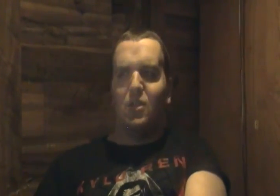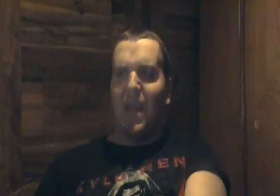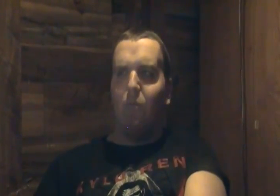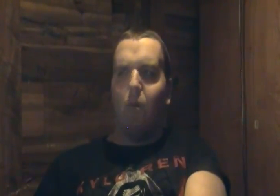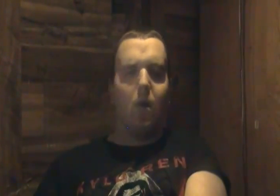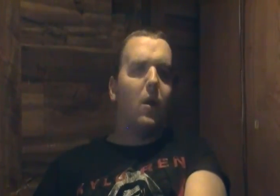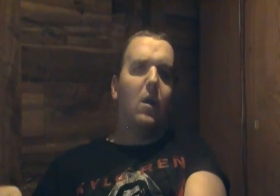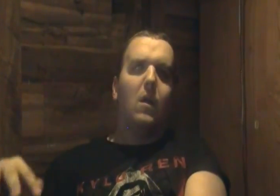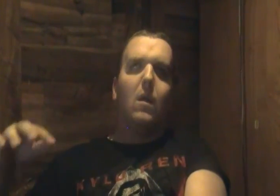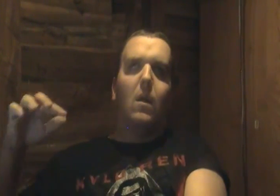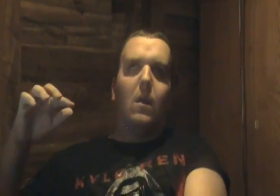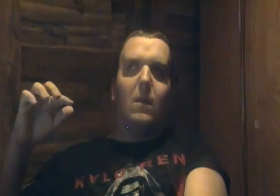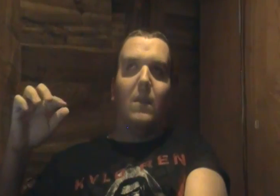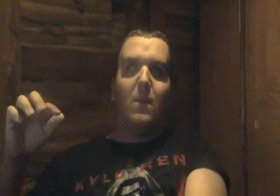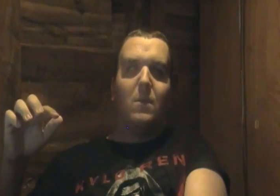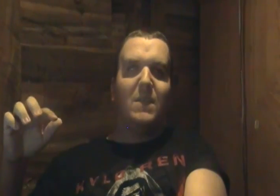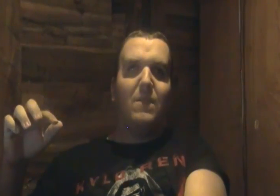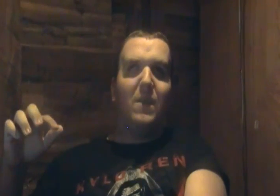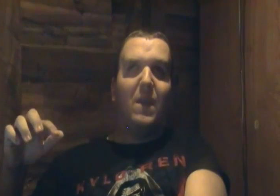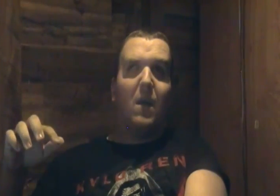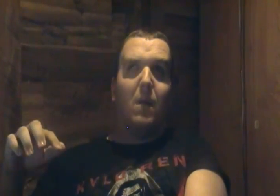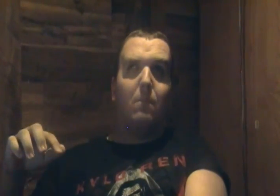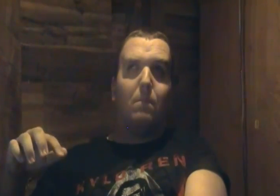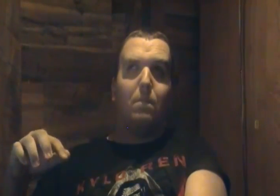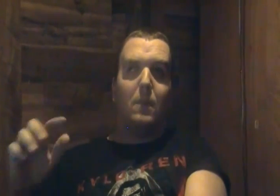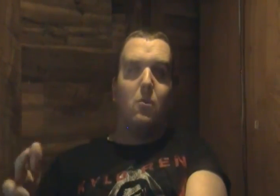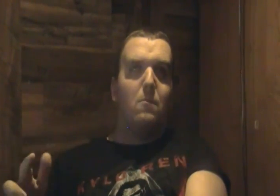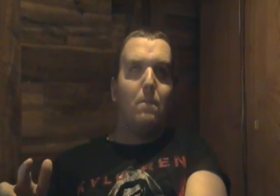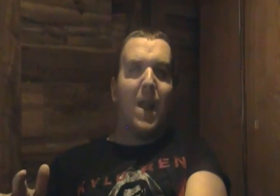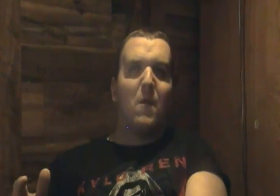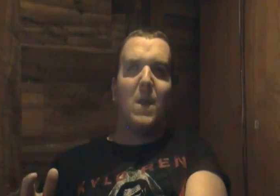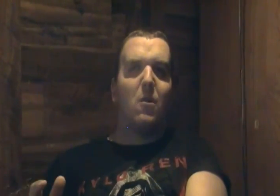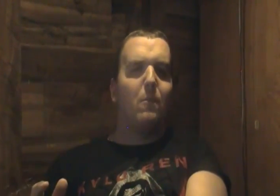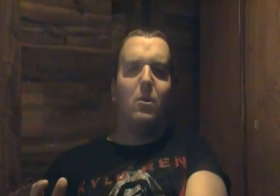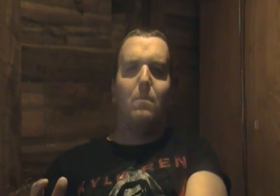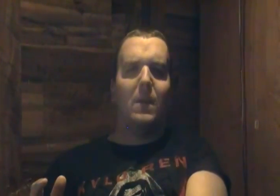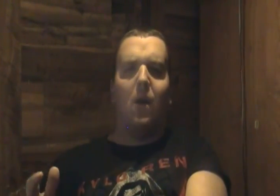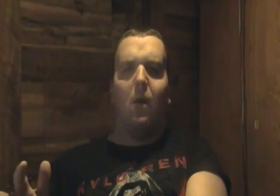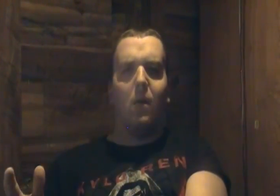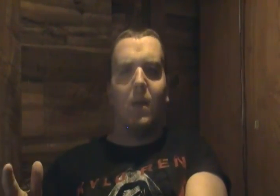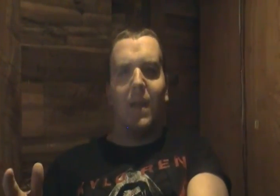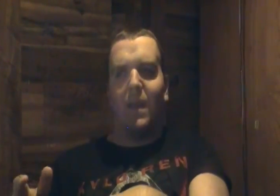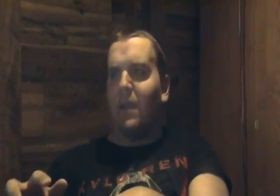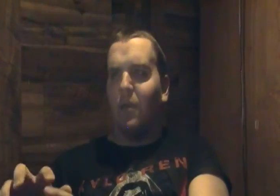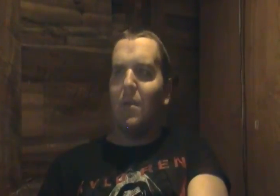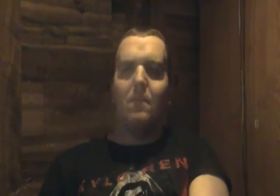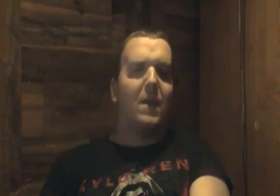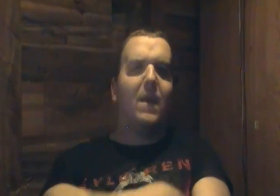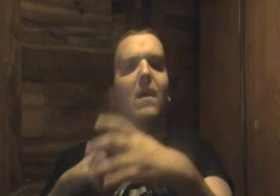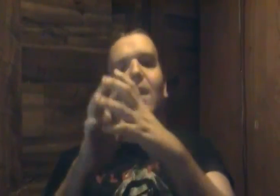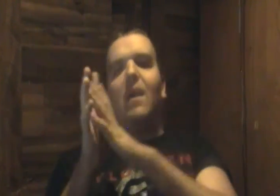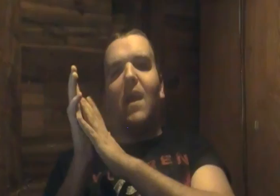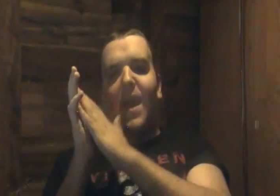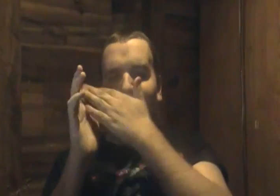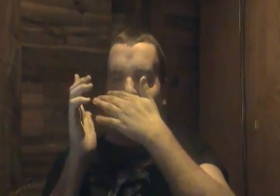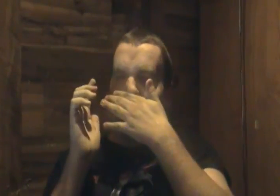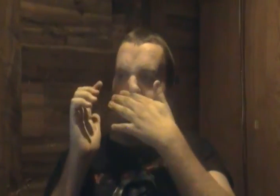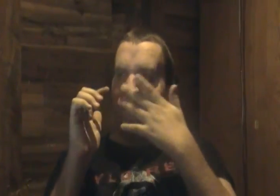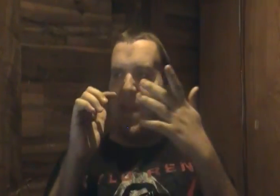jaguar there was even a blue parrot or blue picar and the green monkey and so what